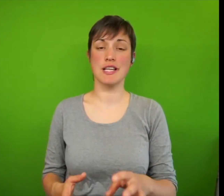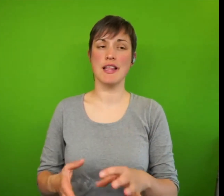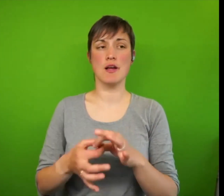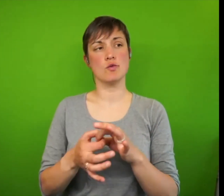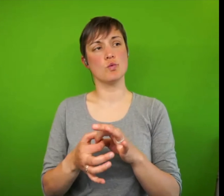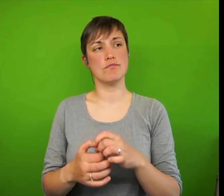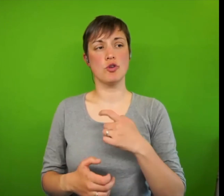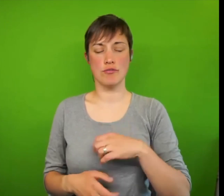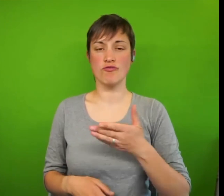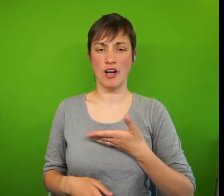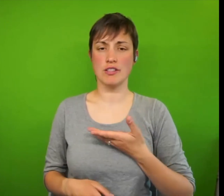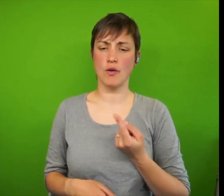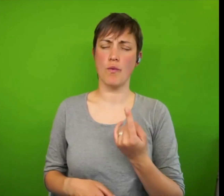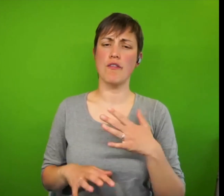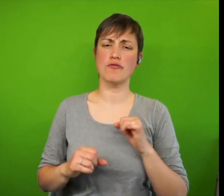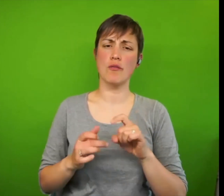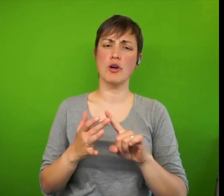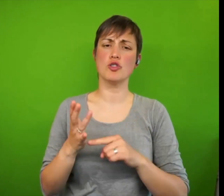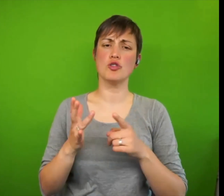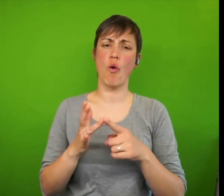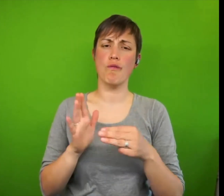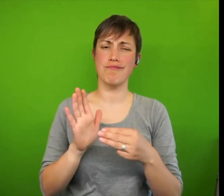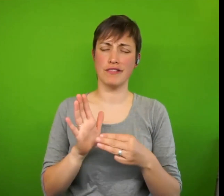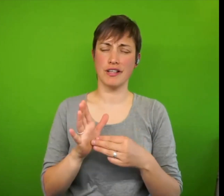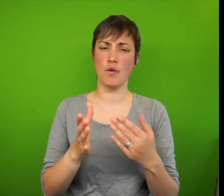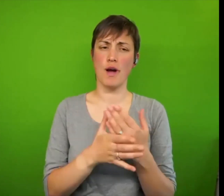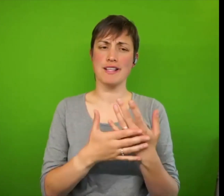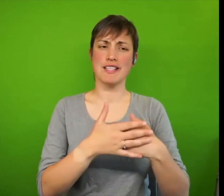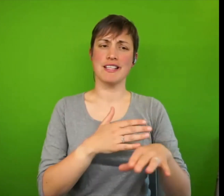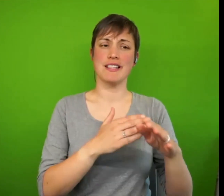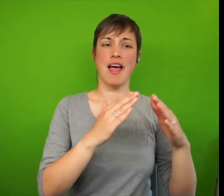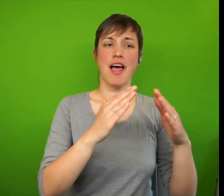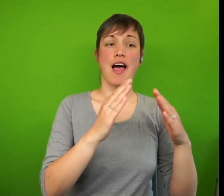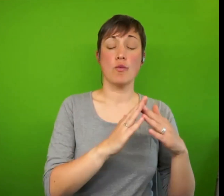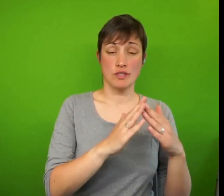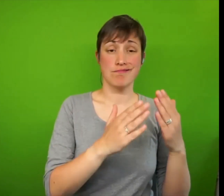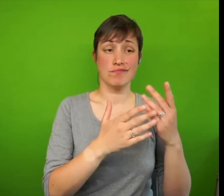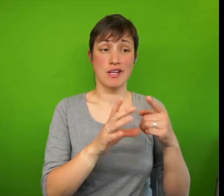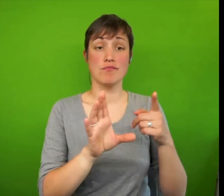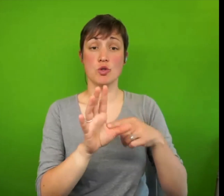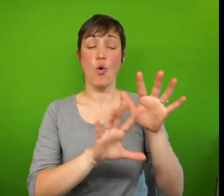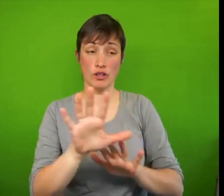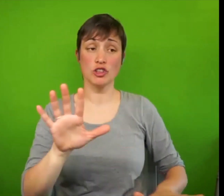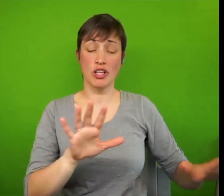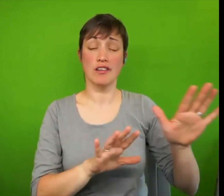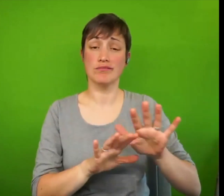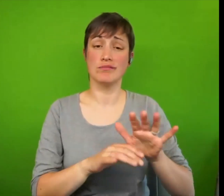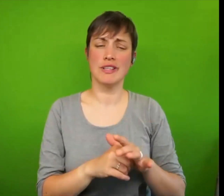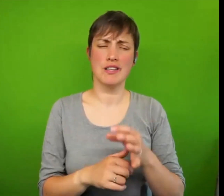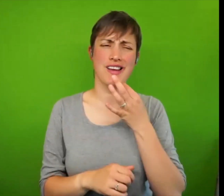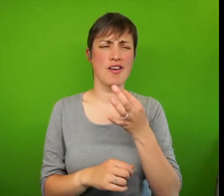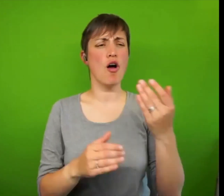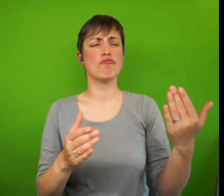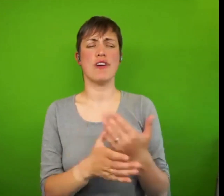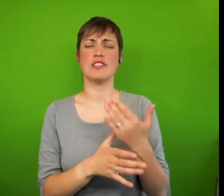So, one from Joe Marriott, who works in housing in Yorkshire, who's asking what practical changes can be made